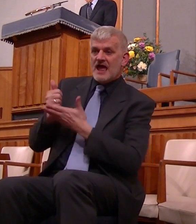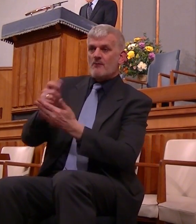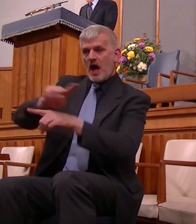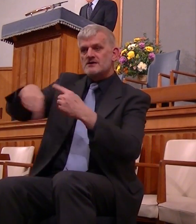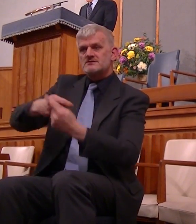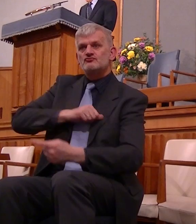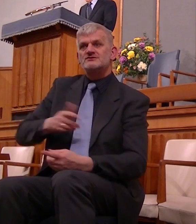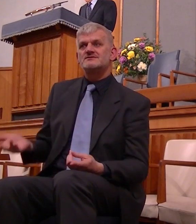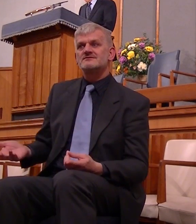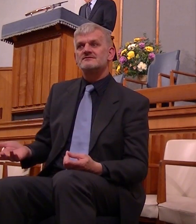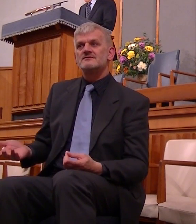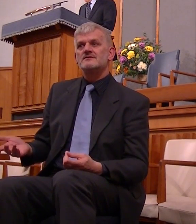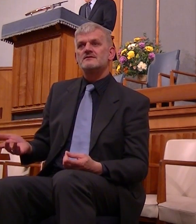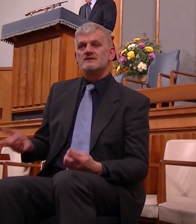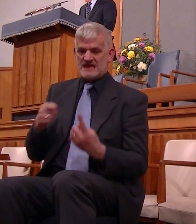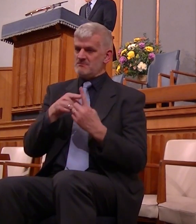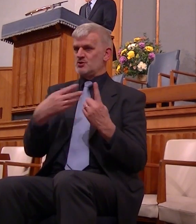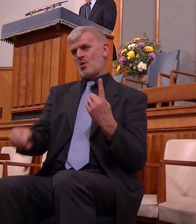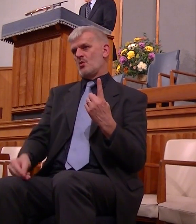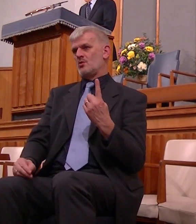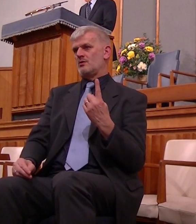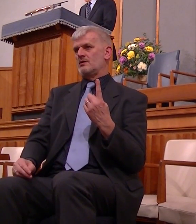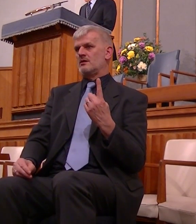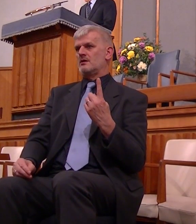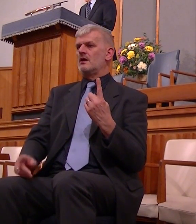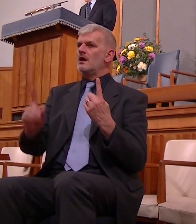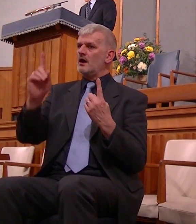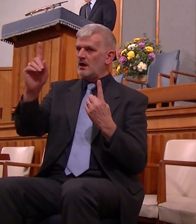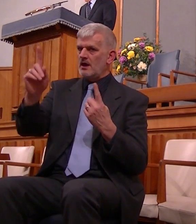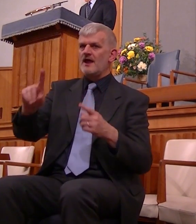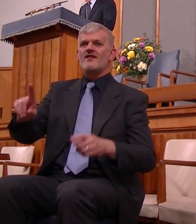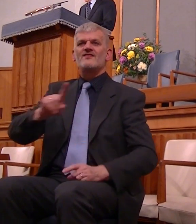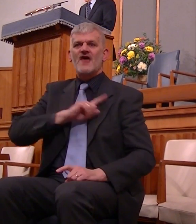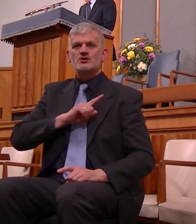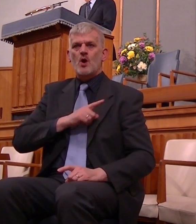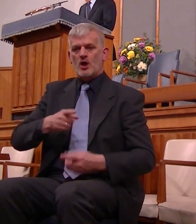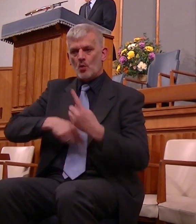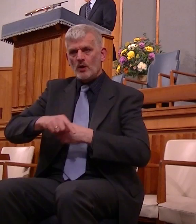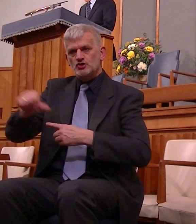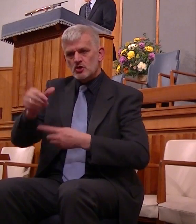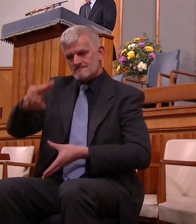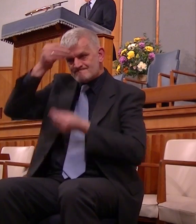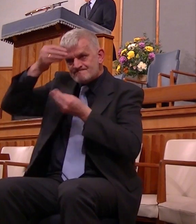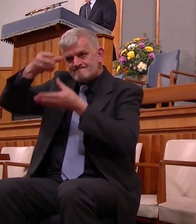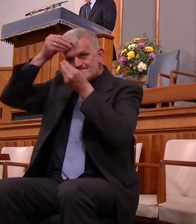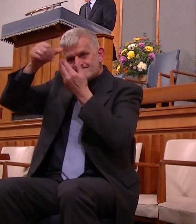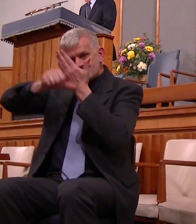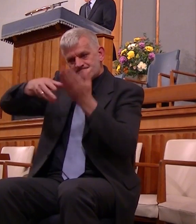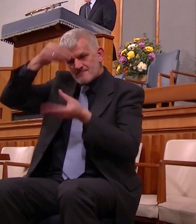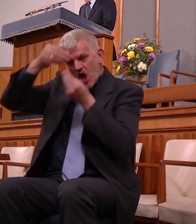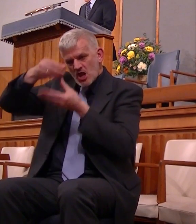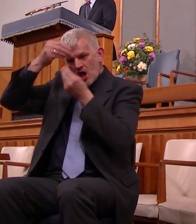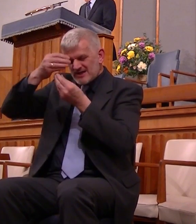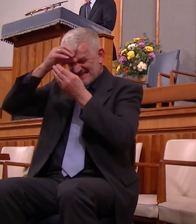therefore we ought to give the Lord to the things which we have heard